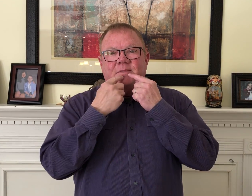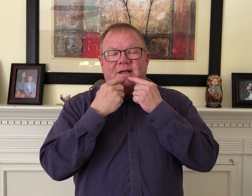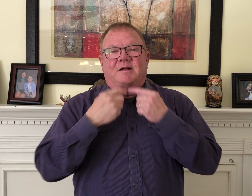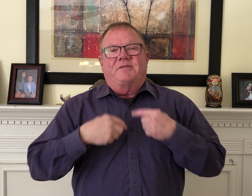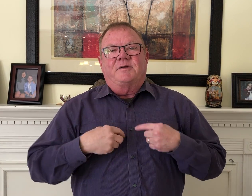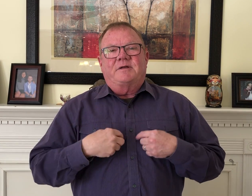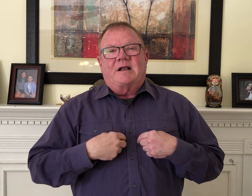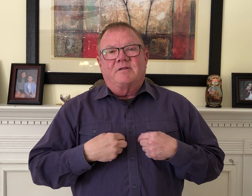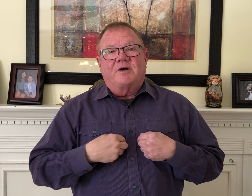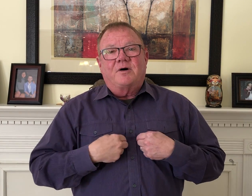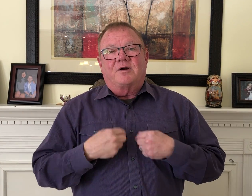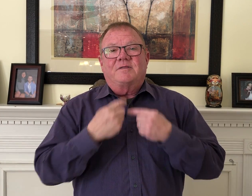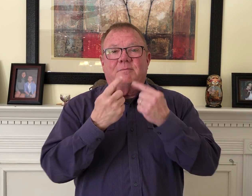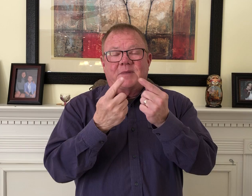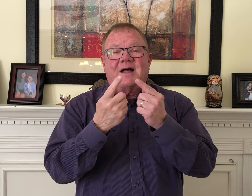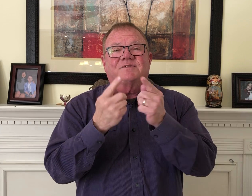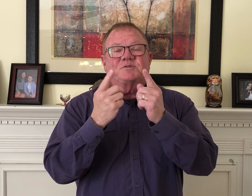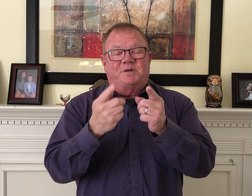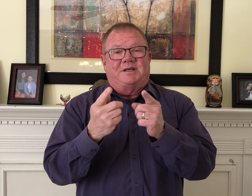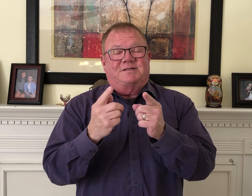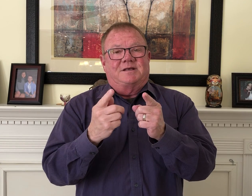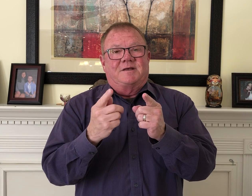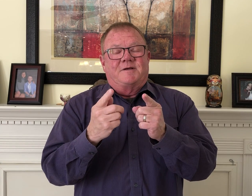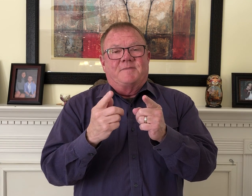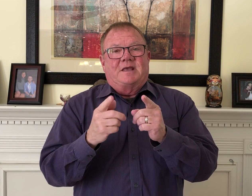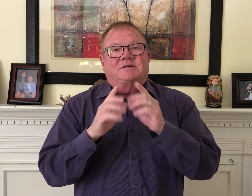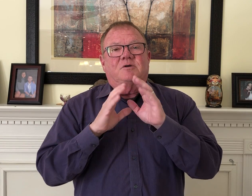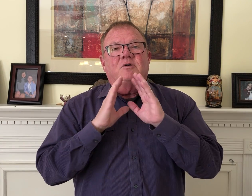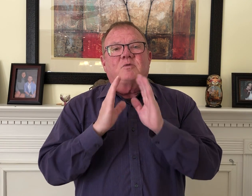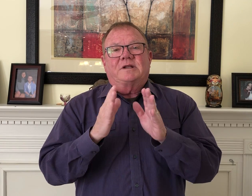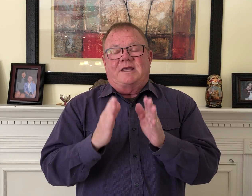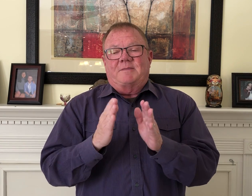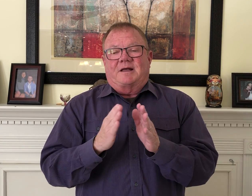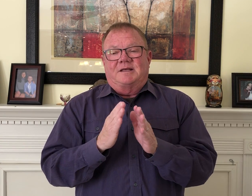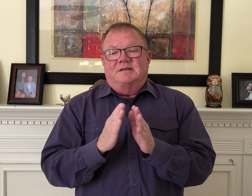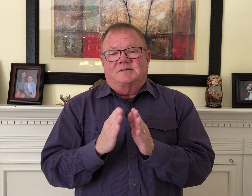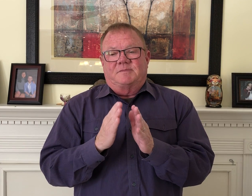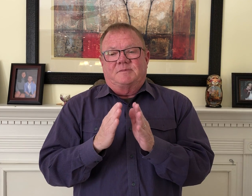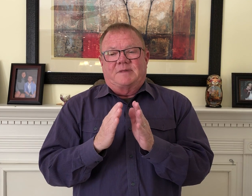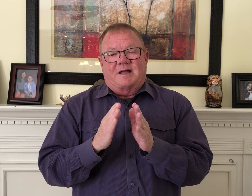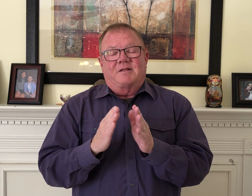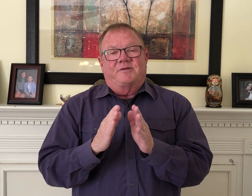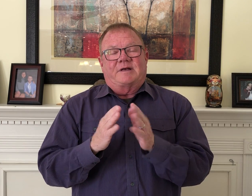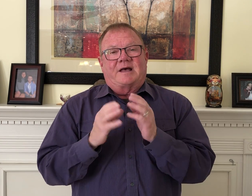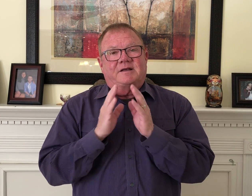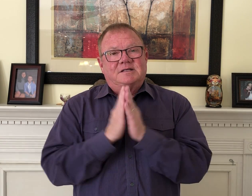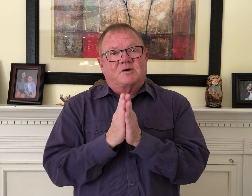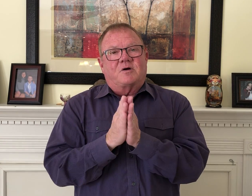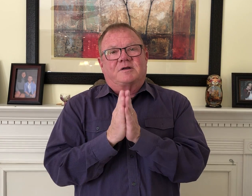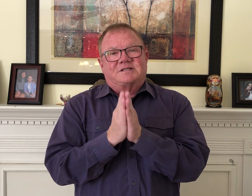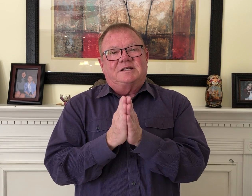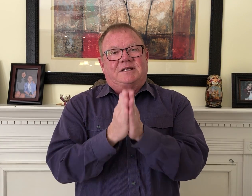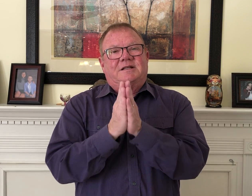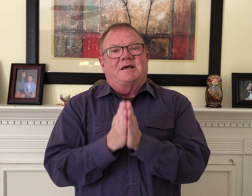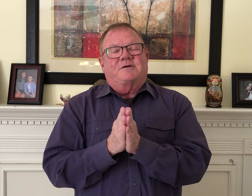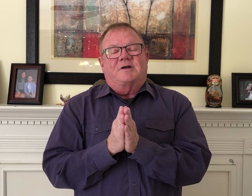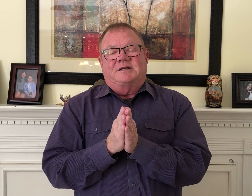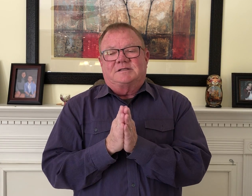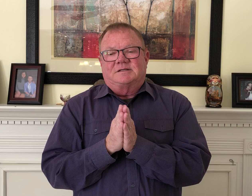mouth, out of the heart, the mouth speaks. And so look what came out of his mouth, out of his heart, sitting in that crisis